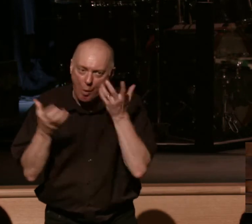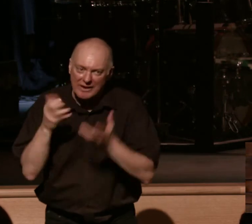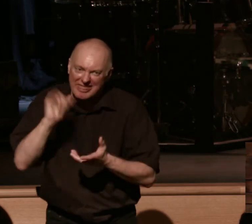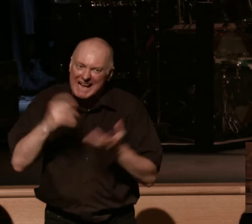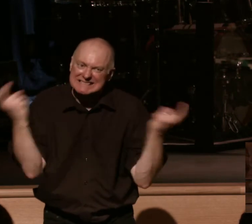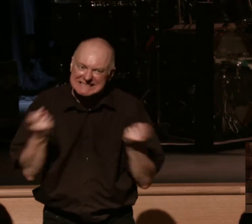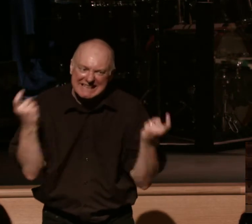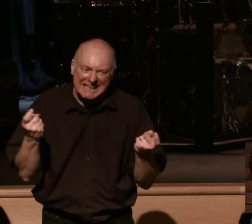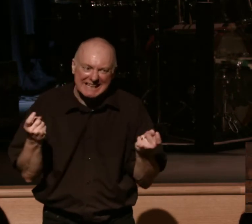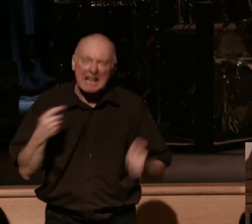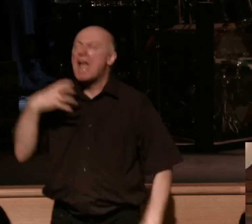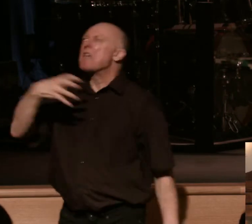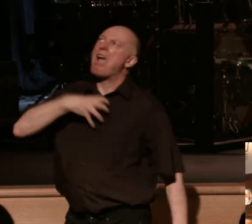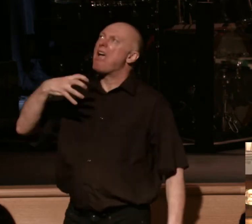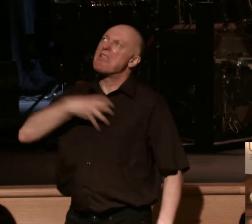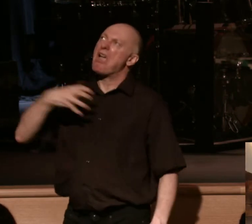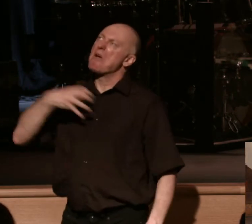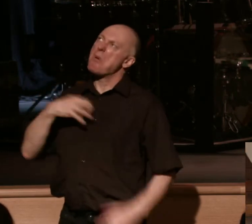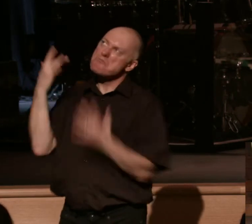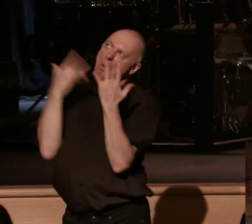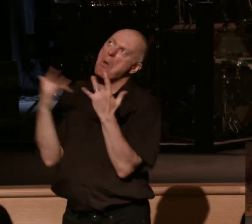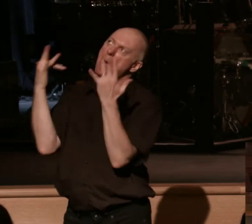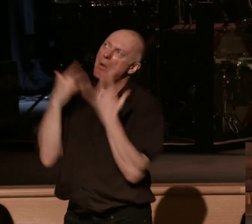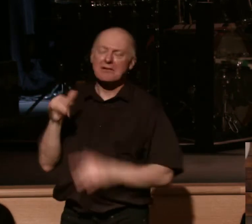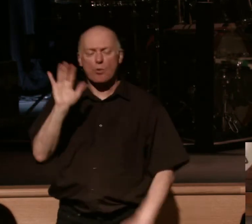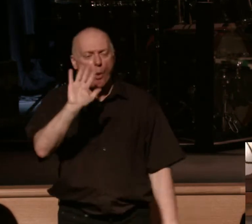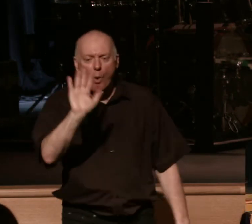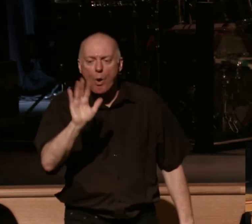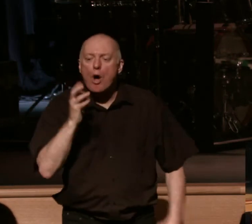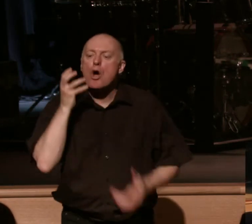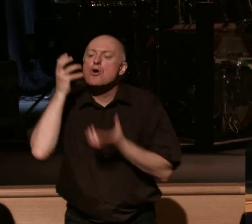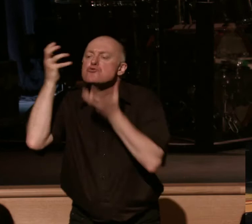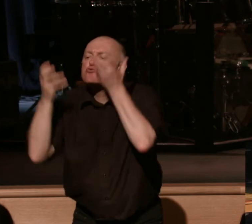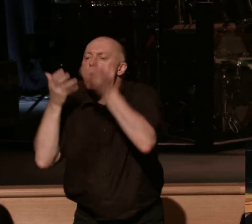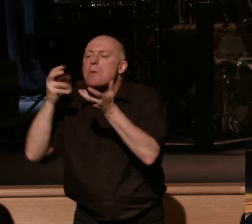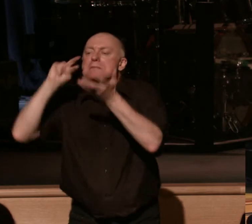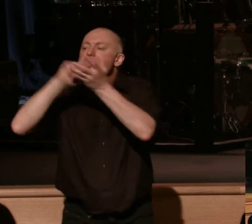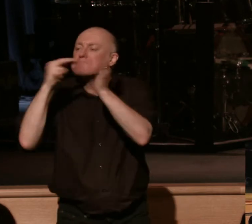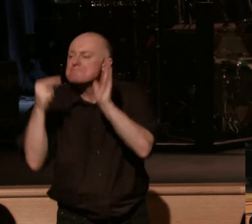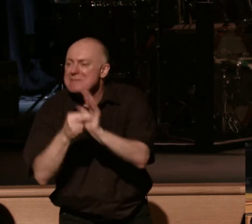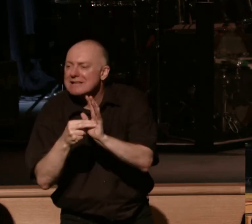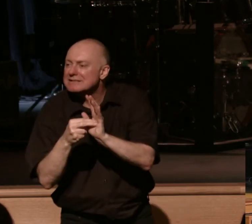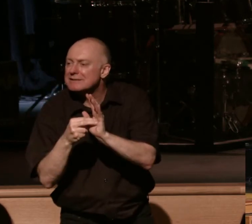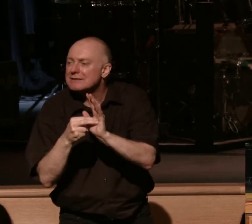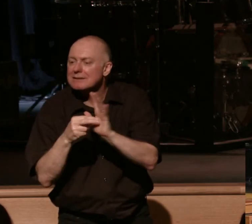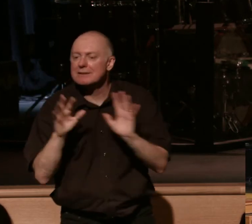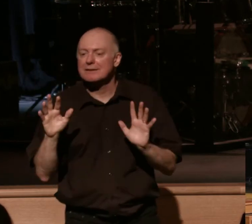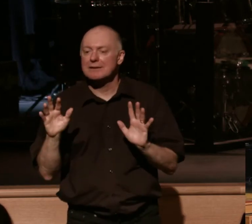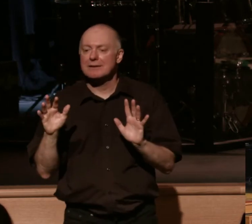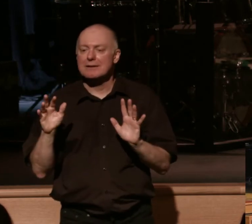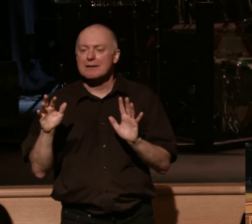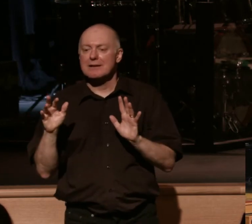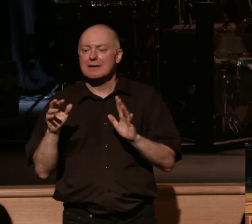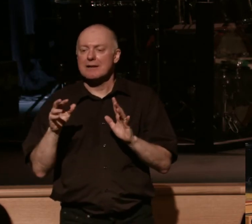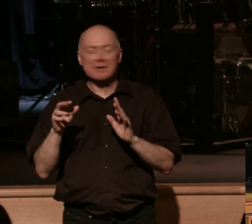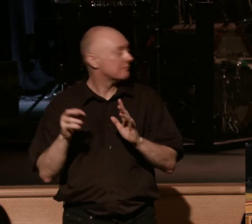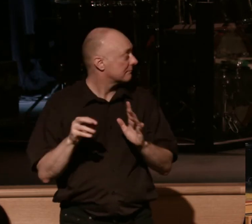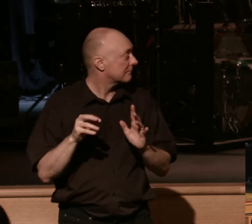whining and complaining and self-pity groaning is groaning is literally a craning the neck an expectation